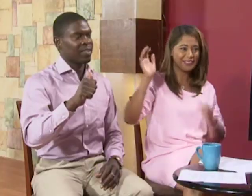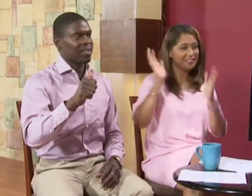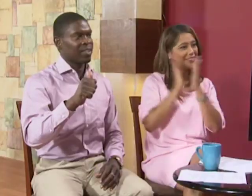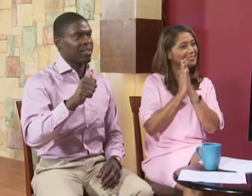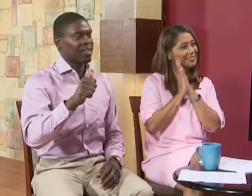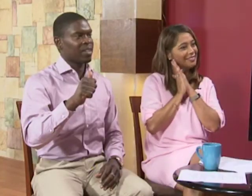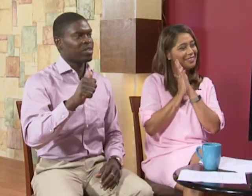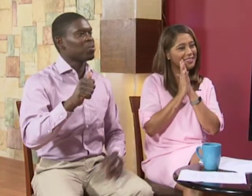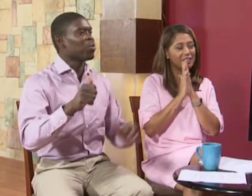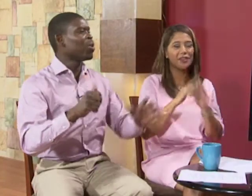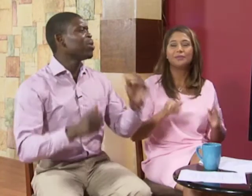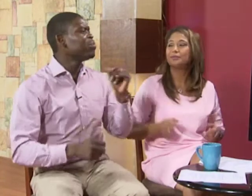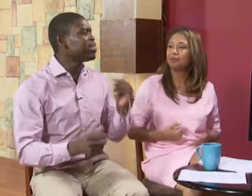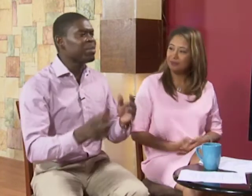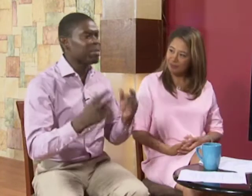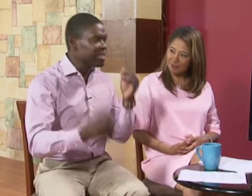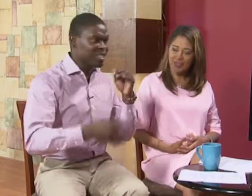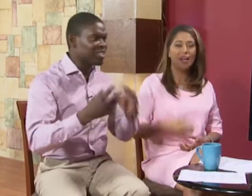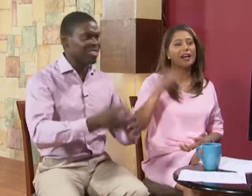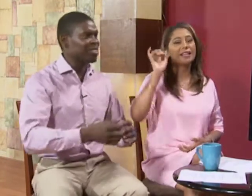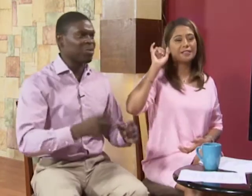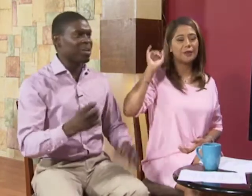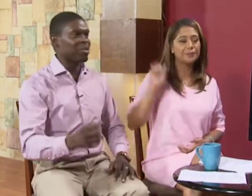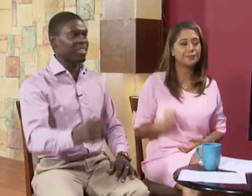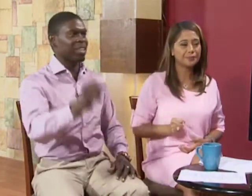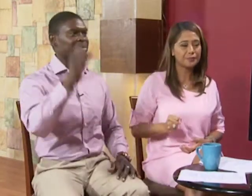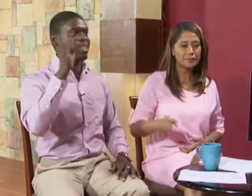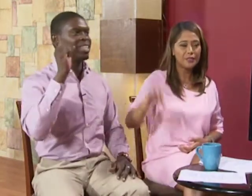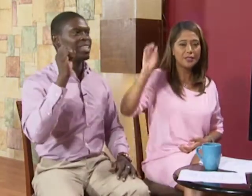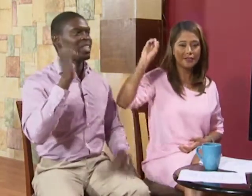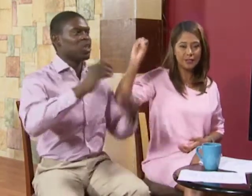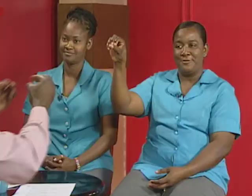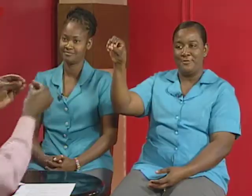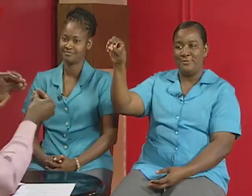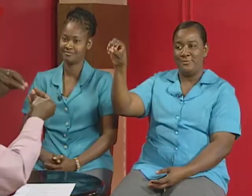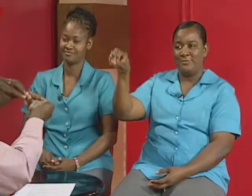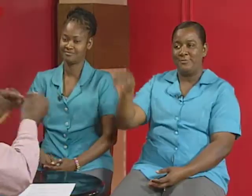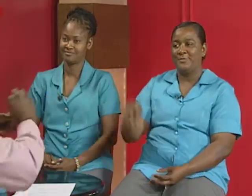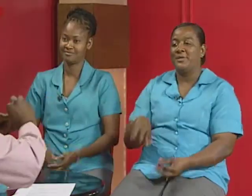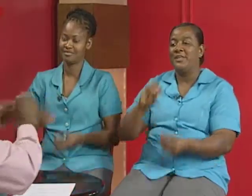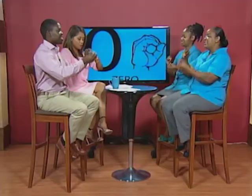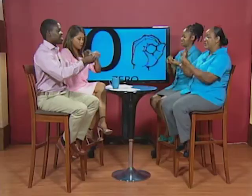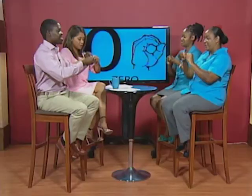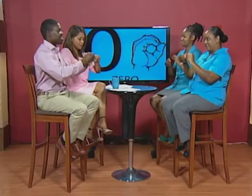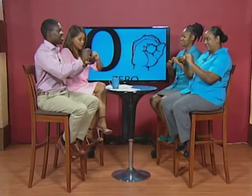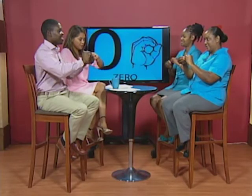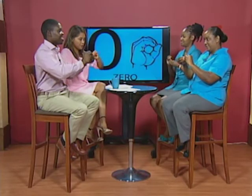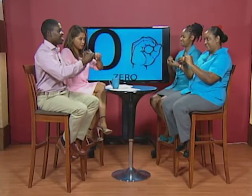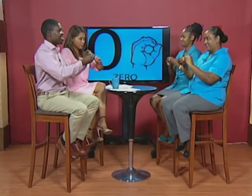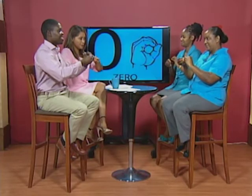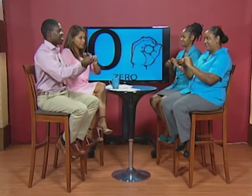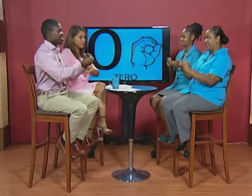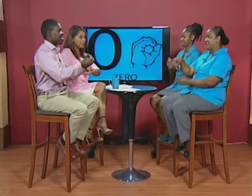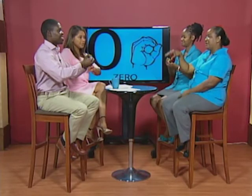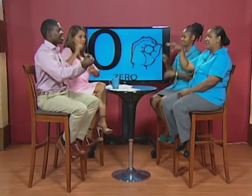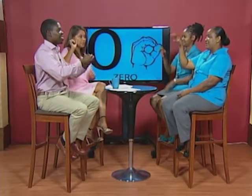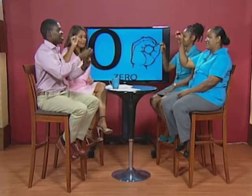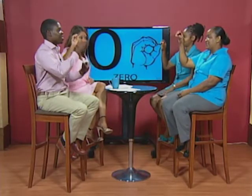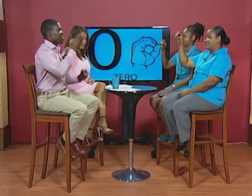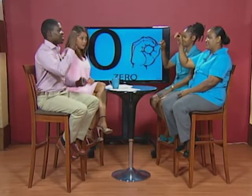so one more time please just one more time zero numbers numbers zero